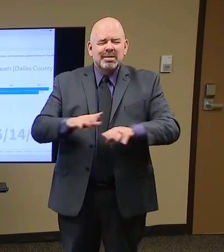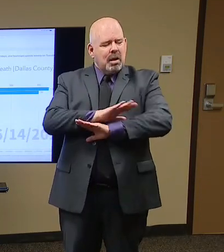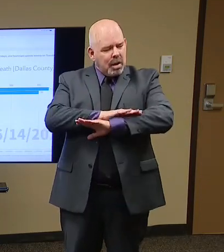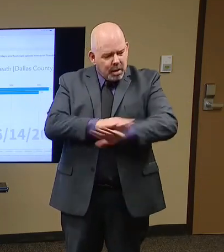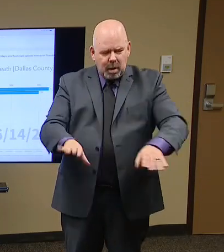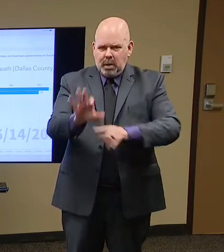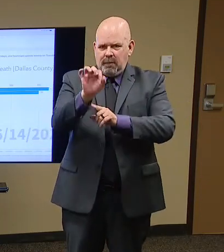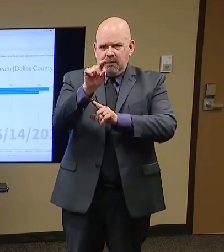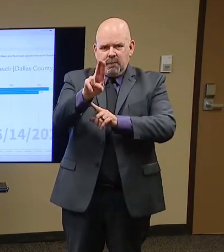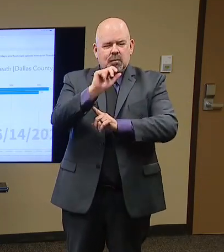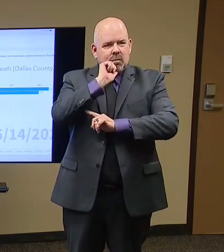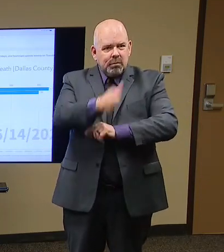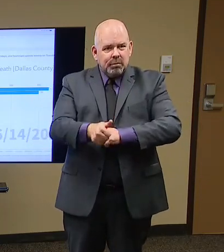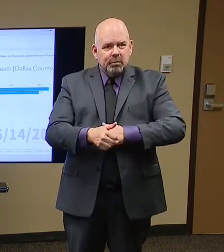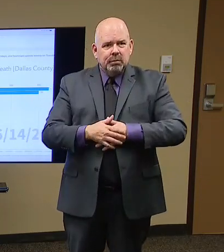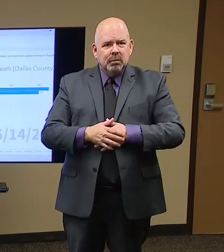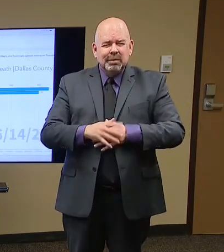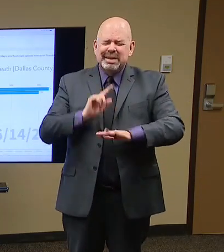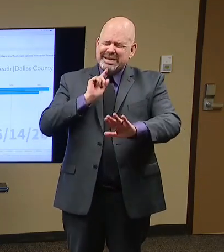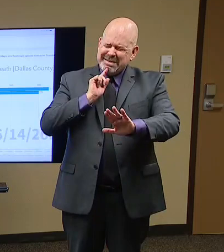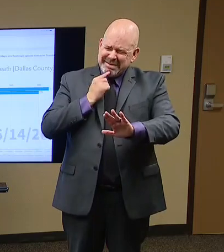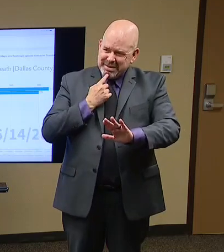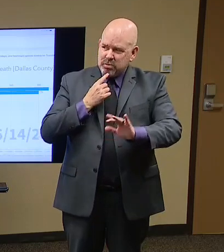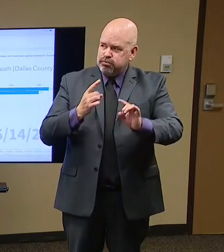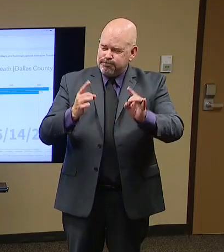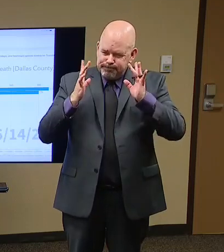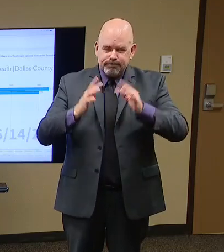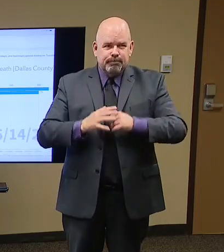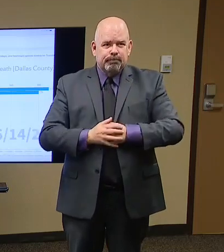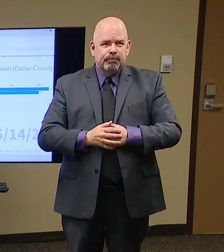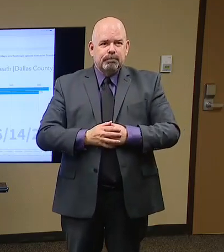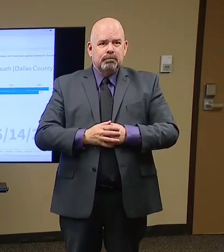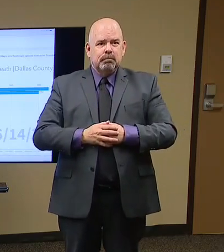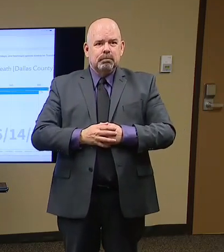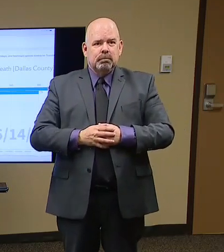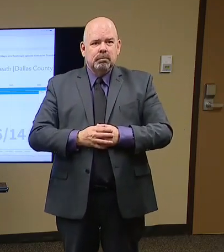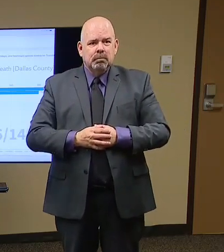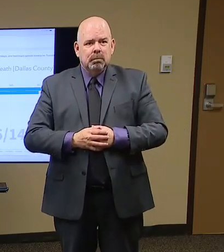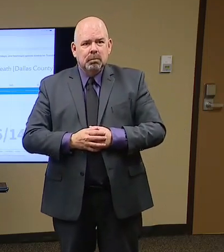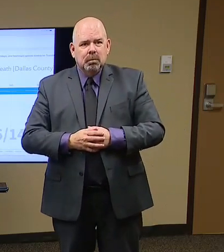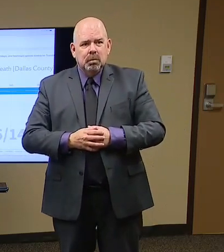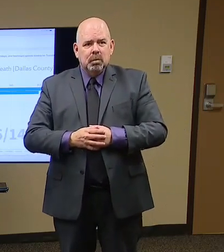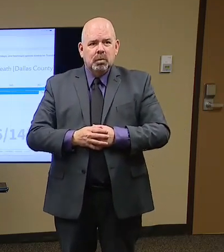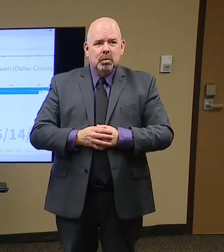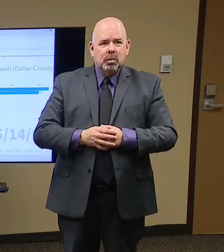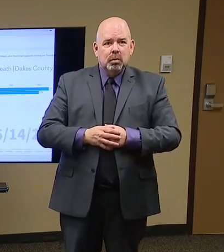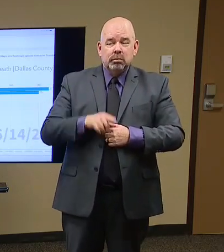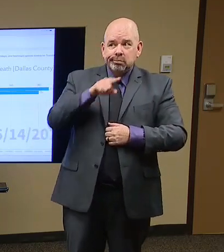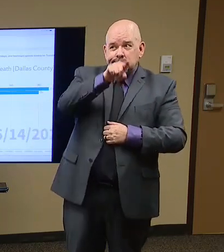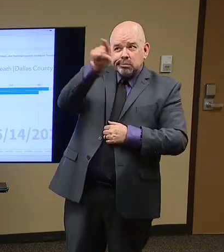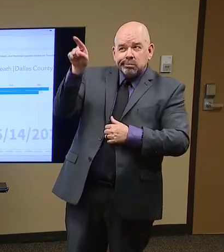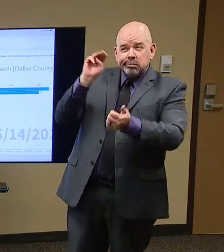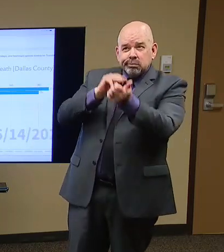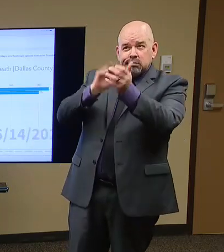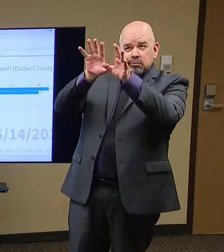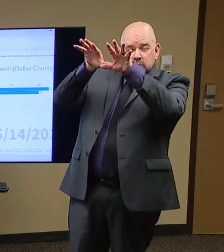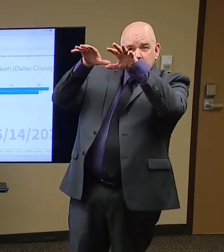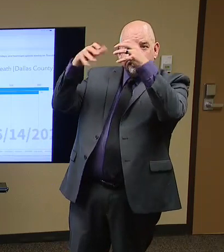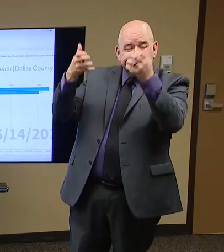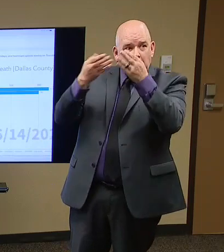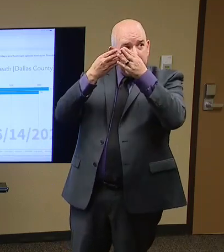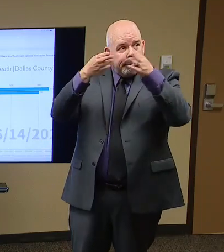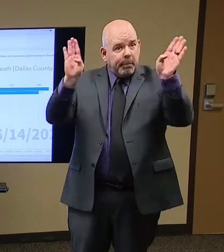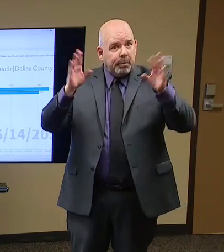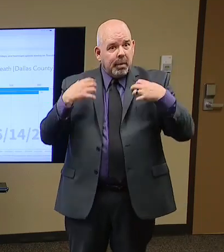the judge mentioned, and the physician, the public health group, the infectious disease physician committee, you know,